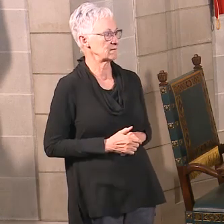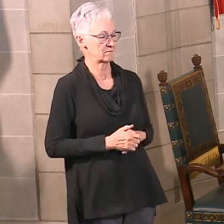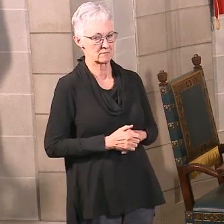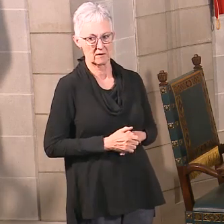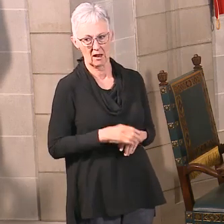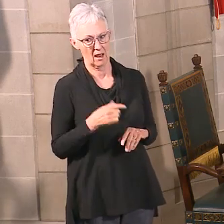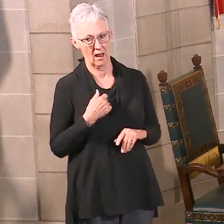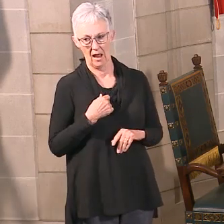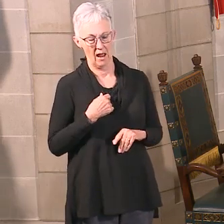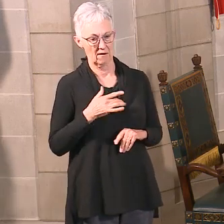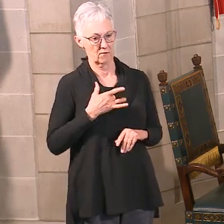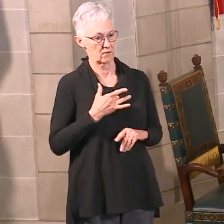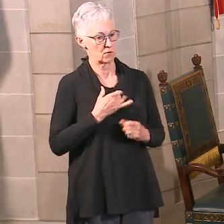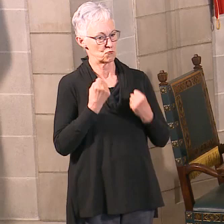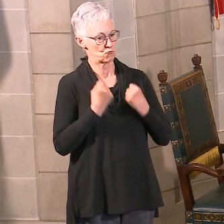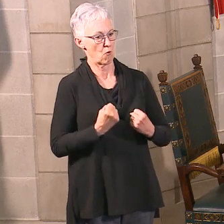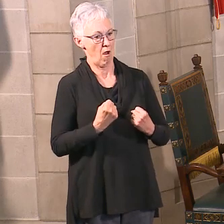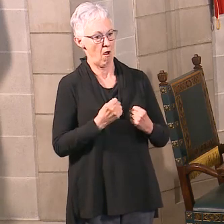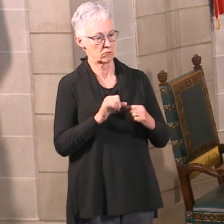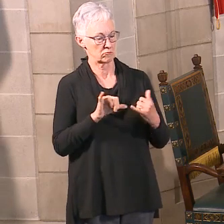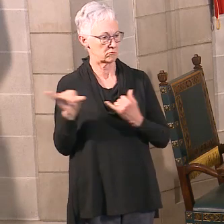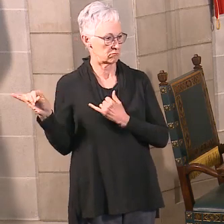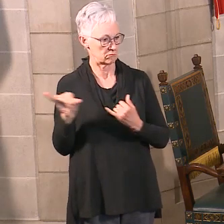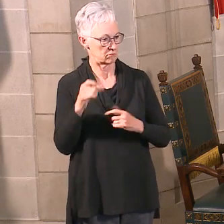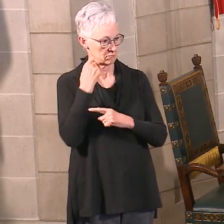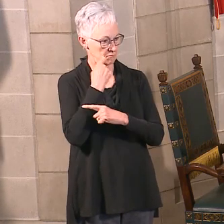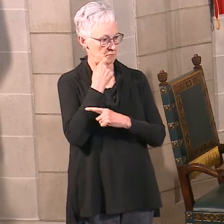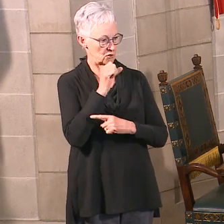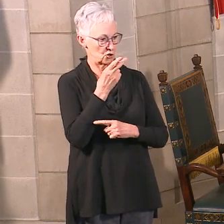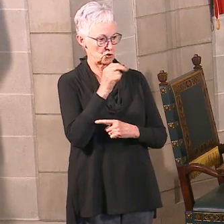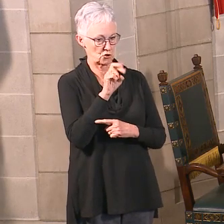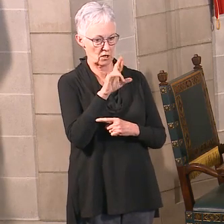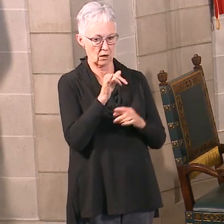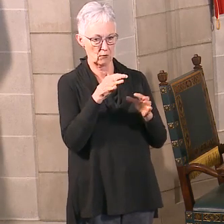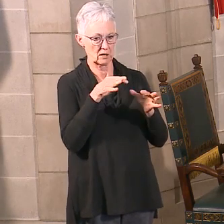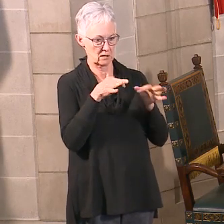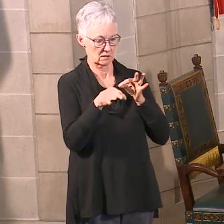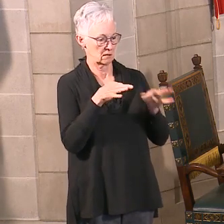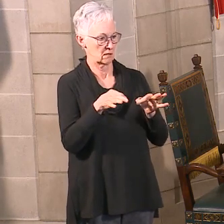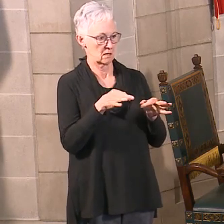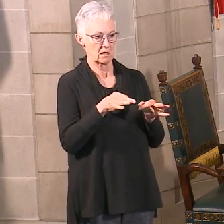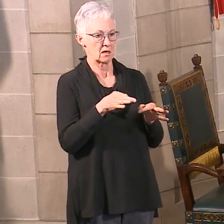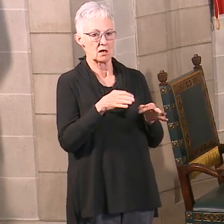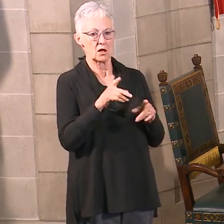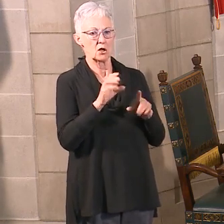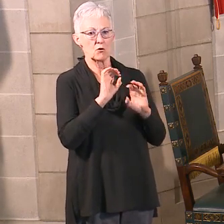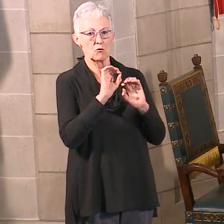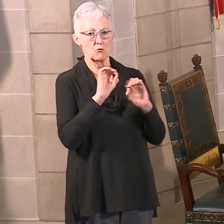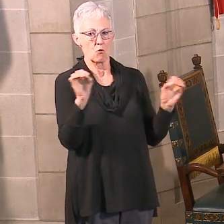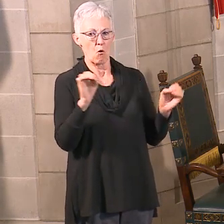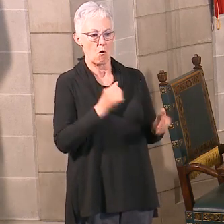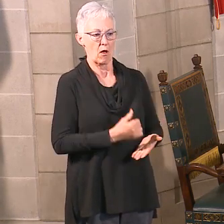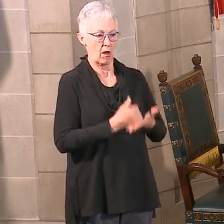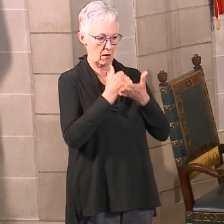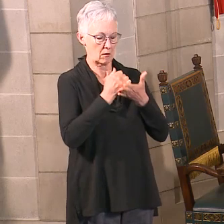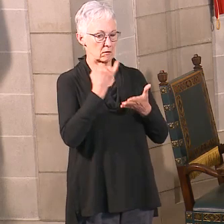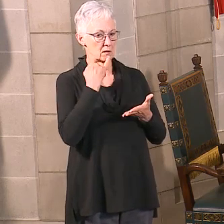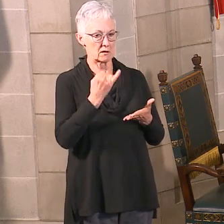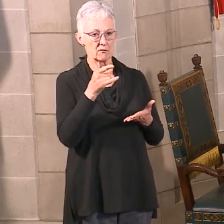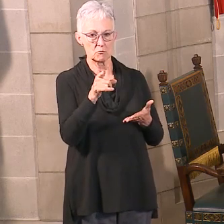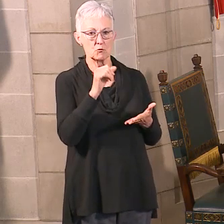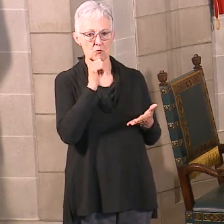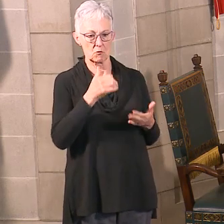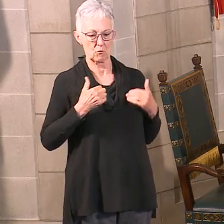Sherry just said. There is no health without behavioral health. And that is even more important now with what we're going through.